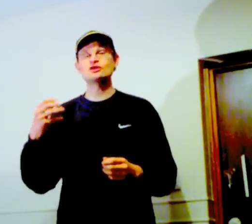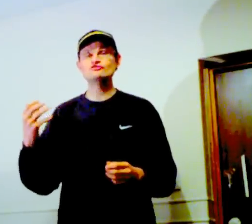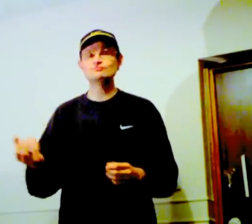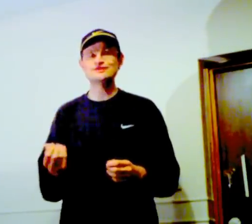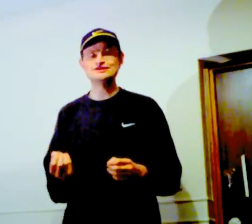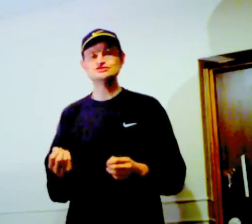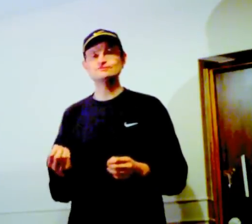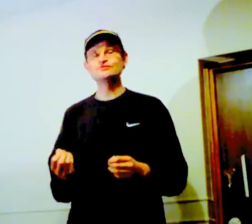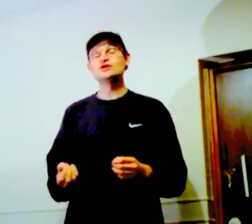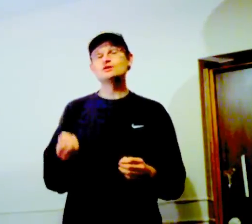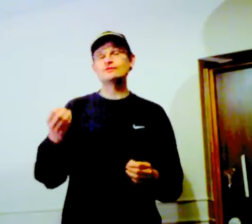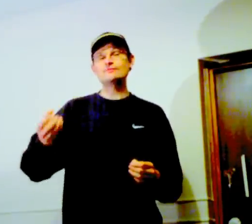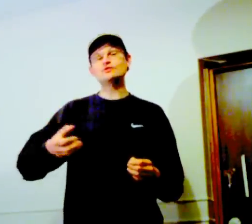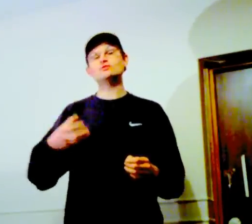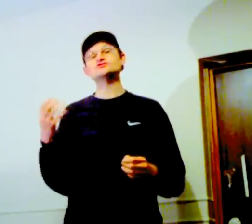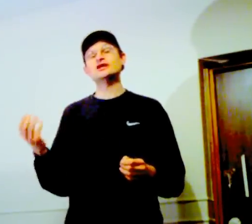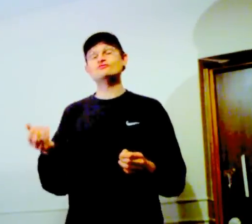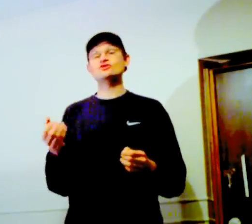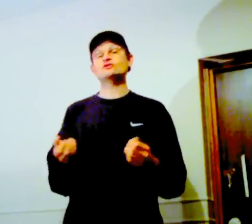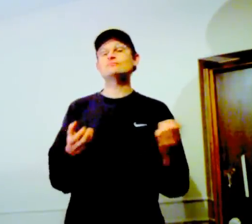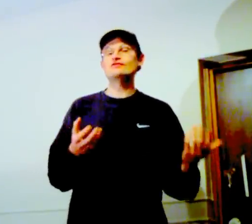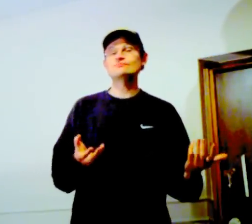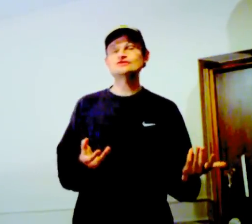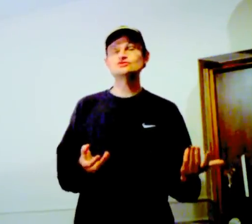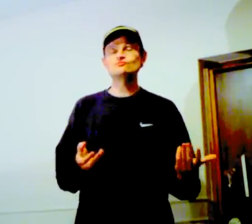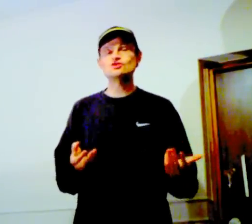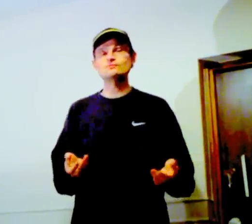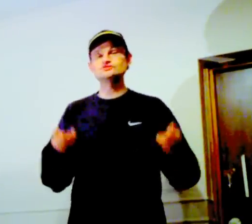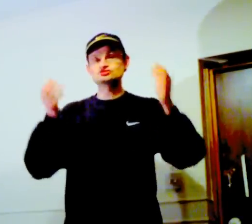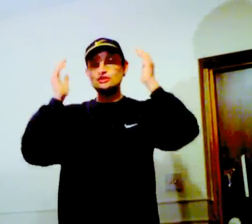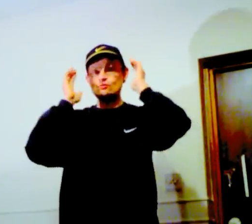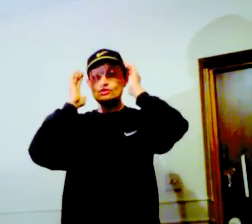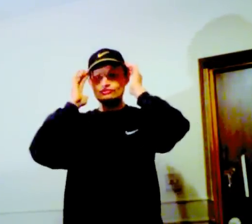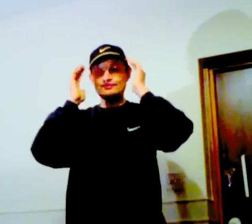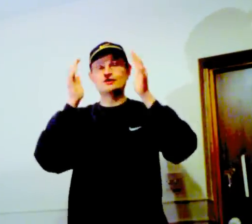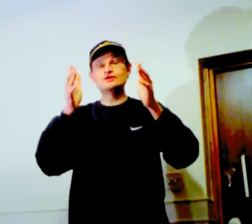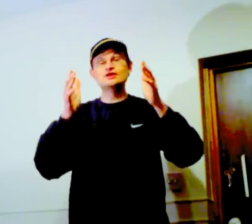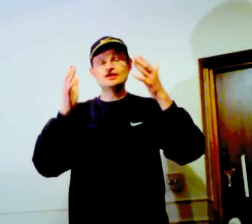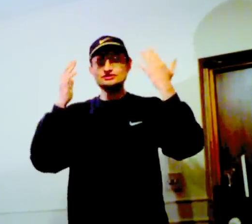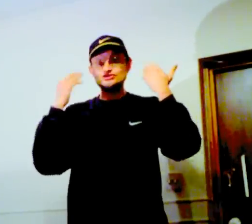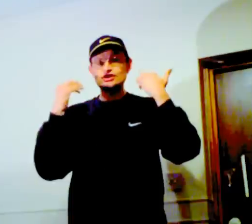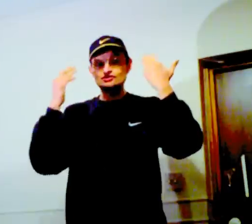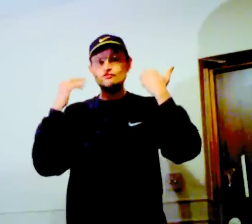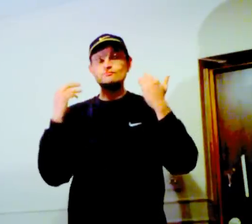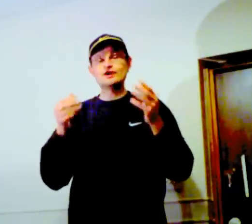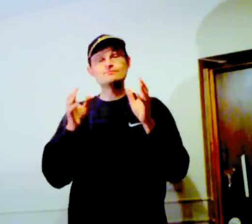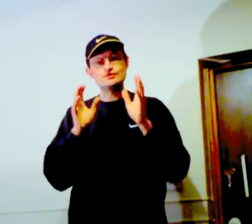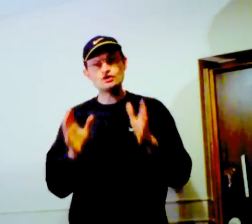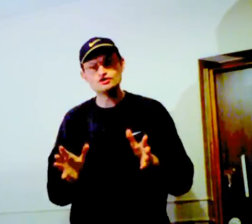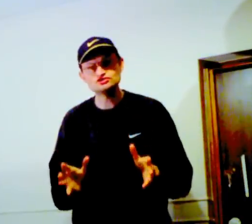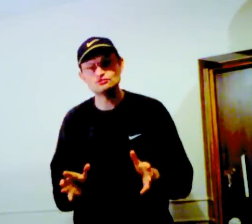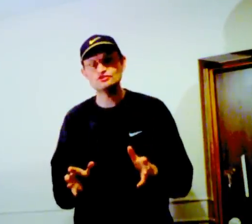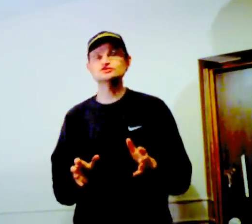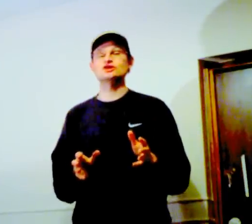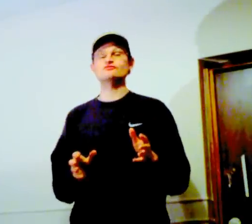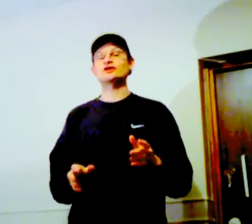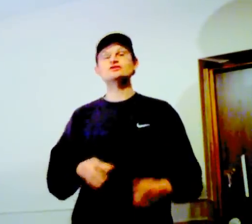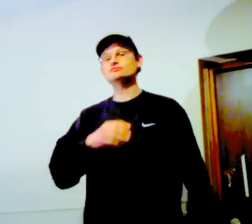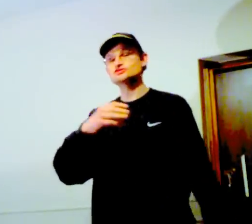contemplation, maybe you want to have a look at mathematical problems, and try and work them out inside your own mind. Be honest with yourself, okay. Don't just